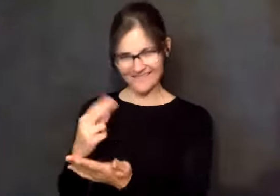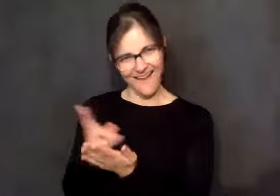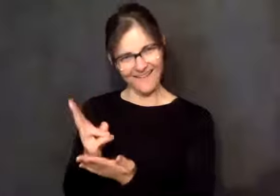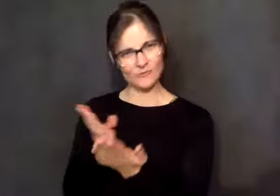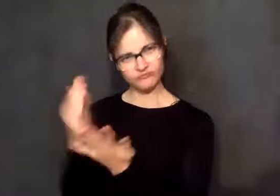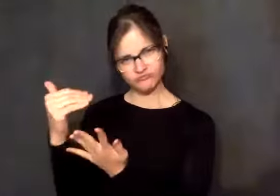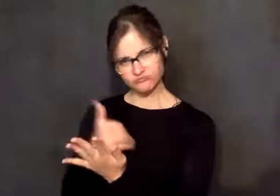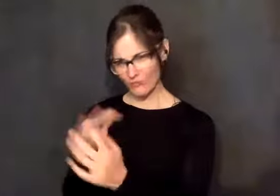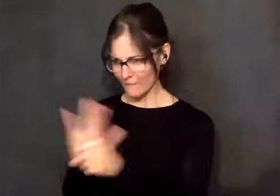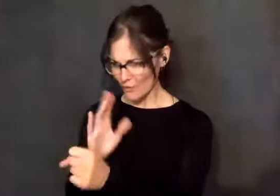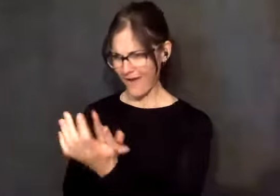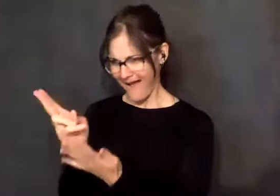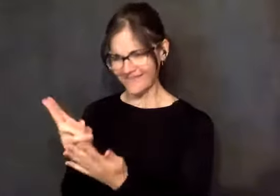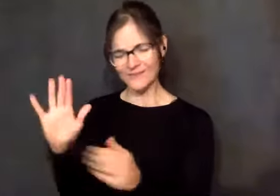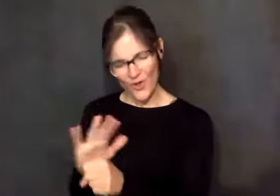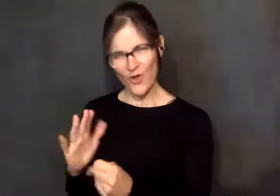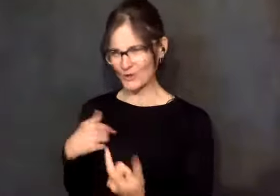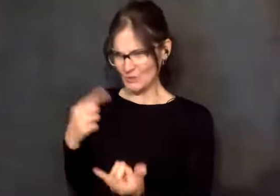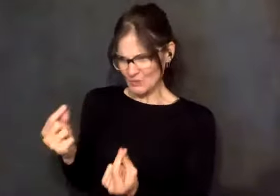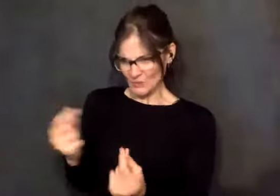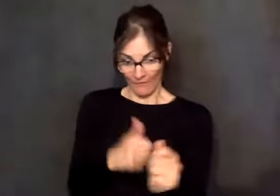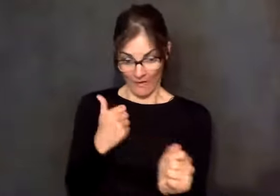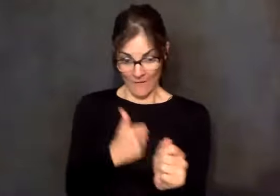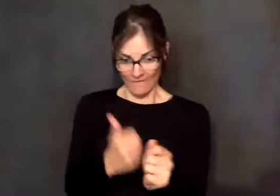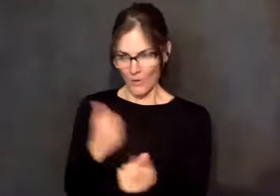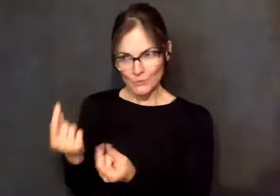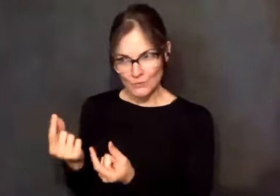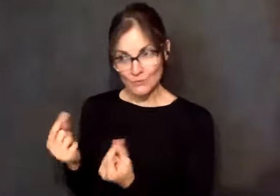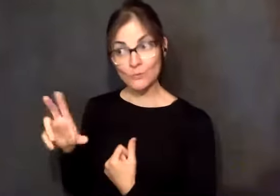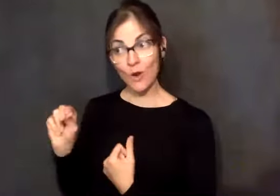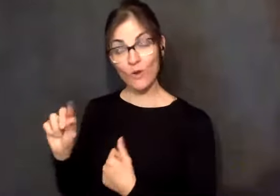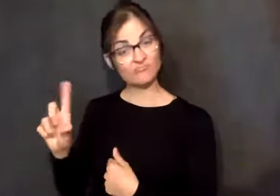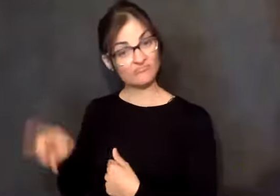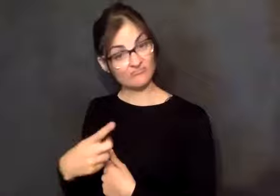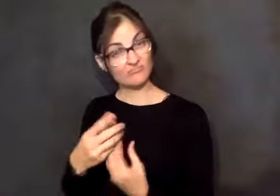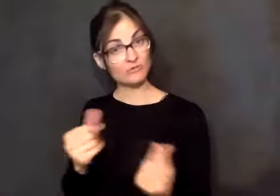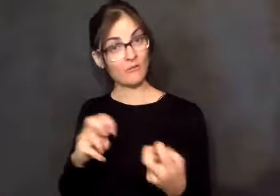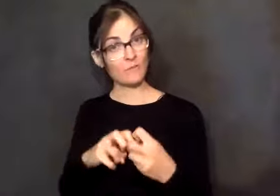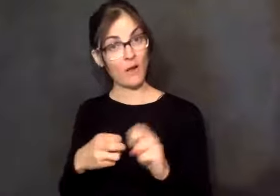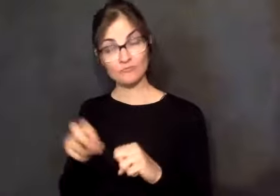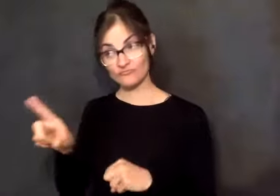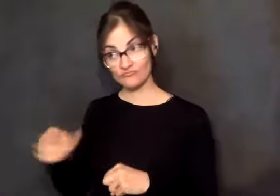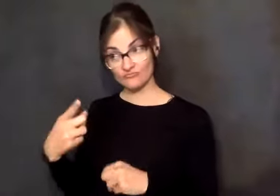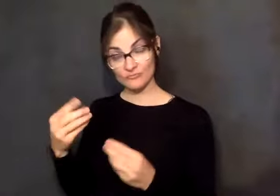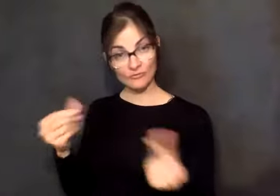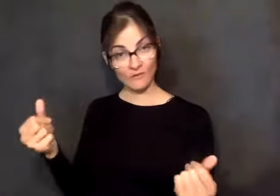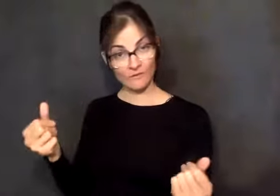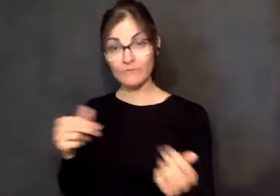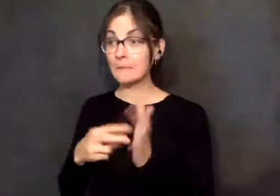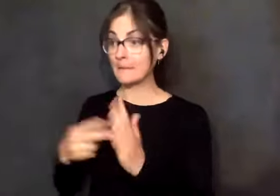You know, you go to jail for crap like that. It's not for not paying it. It's for not filing it. And I told him, I want you to